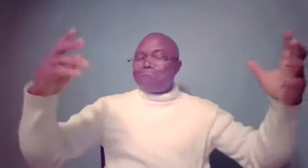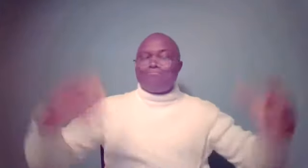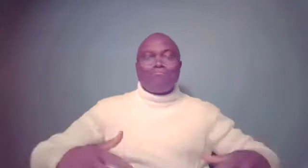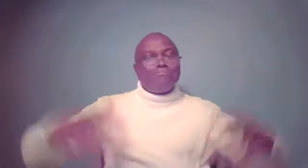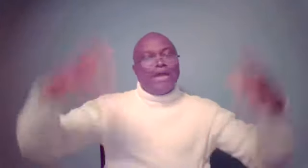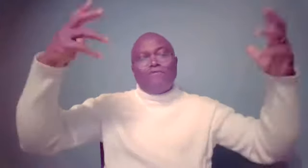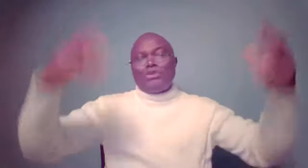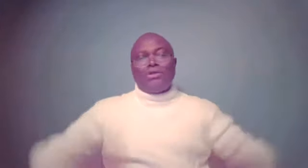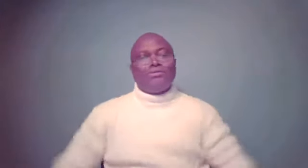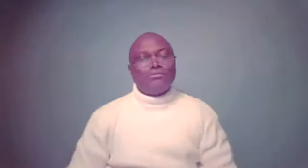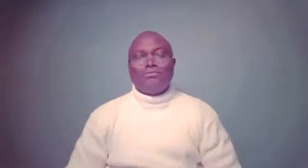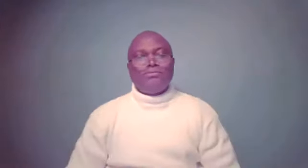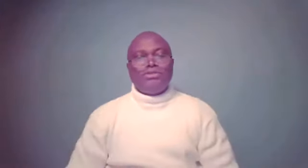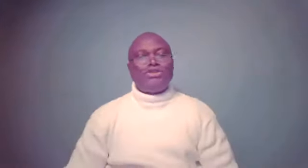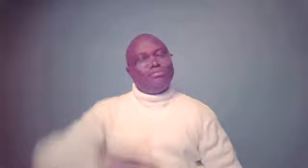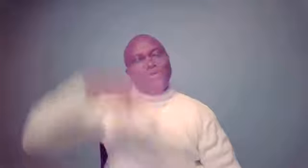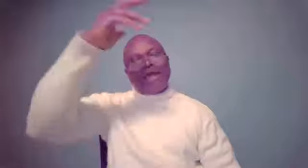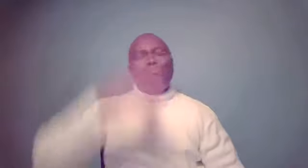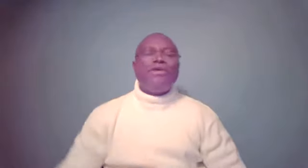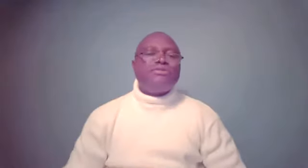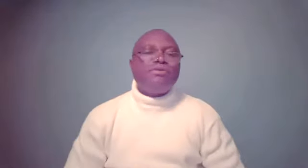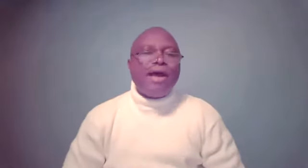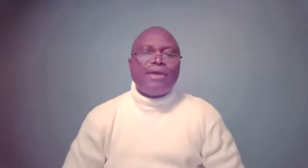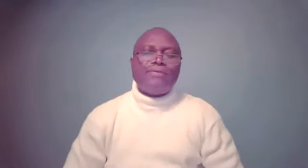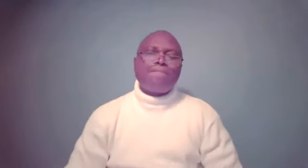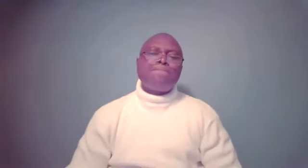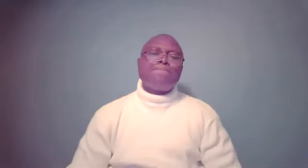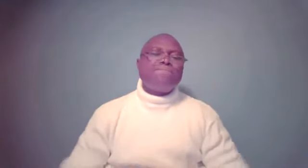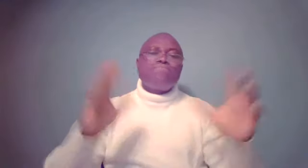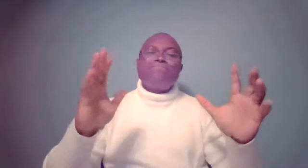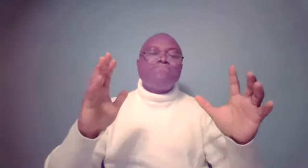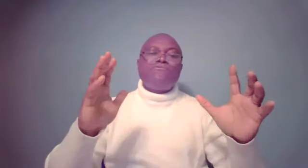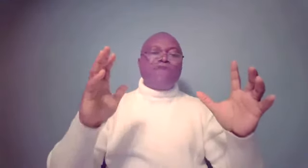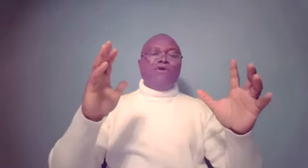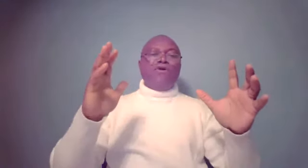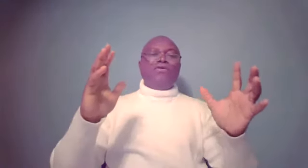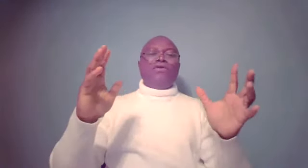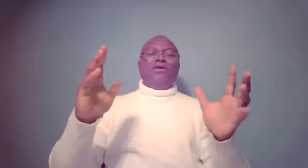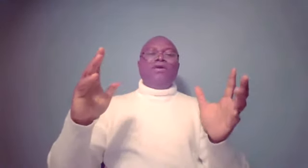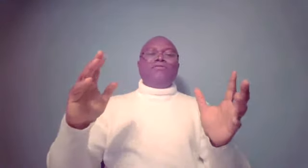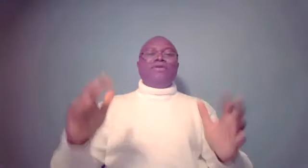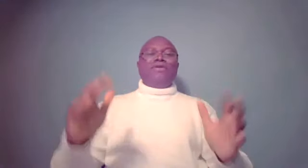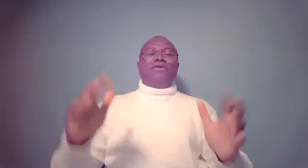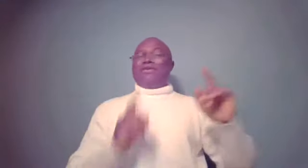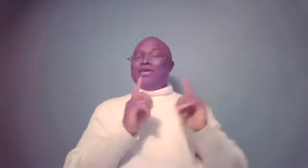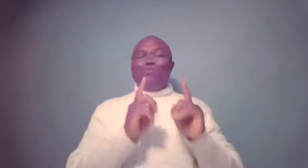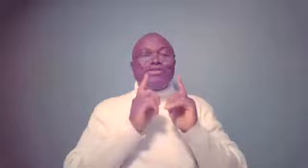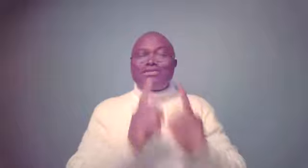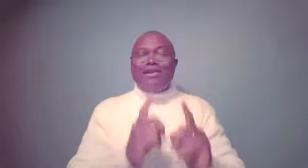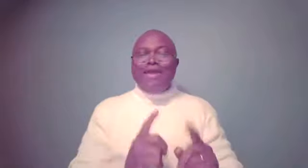An official in Egypt, the highly placed guy. Favor, and if he was a slave,